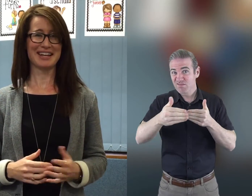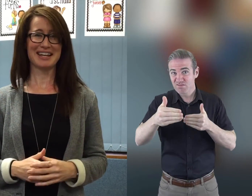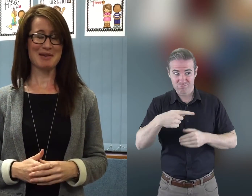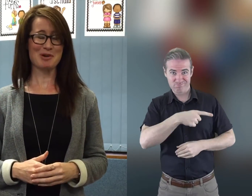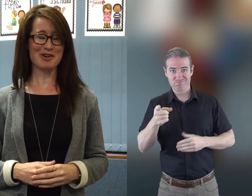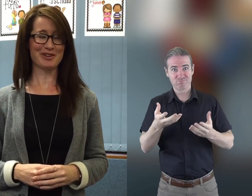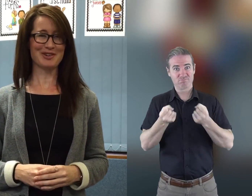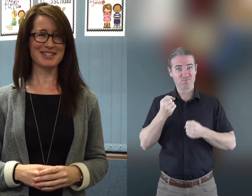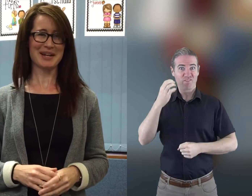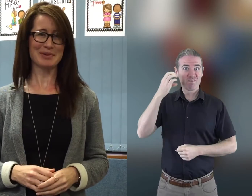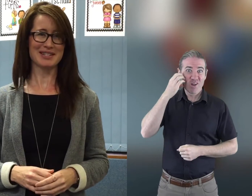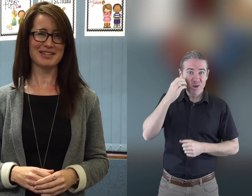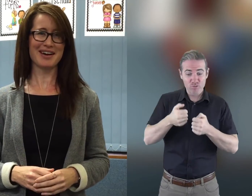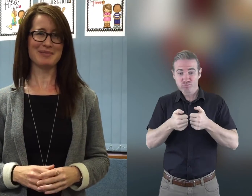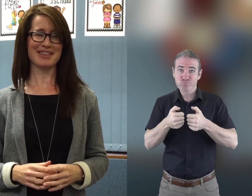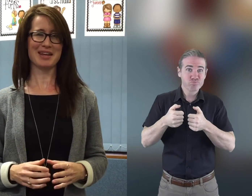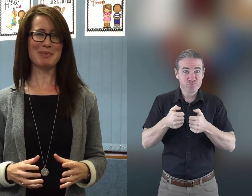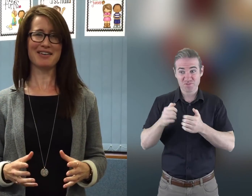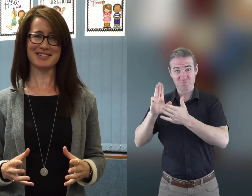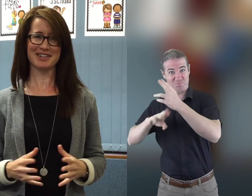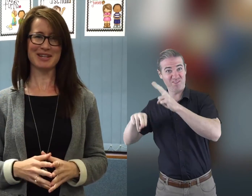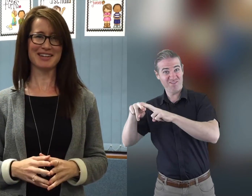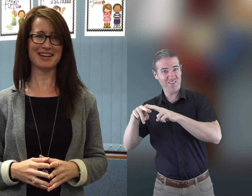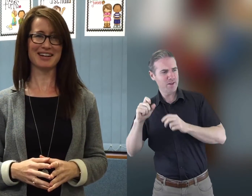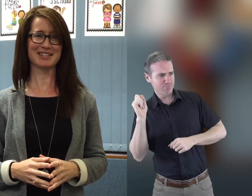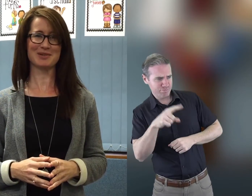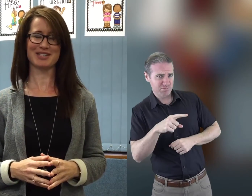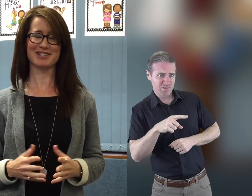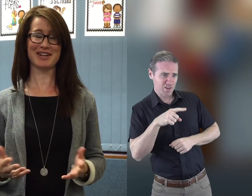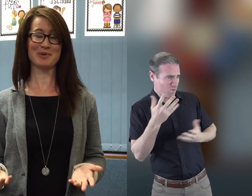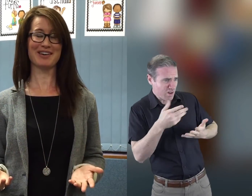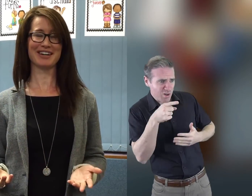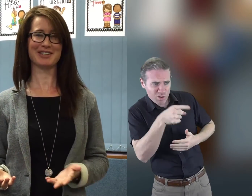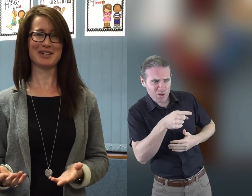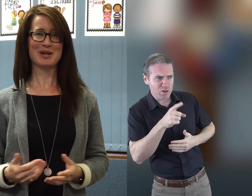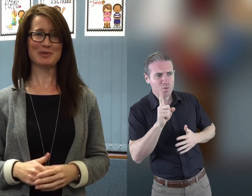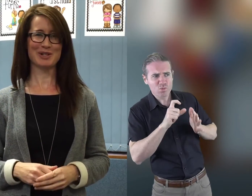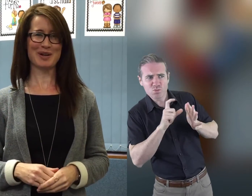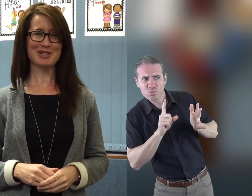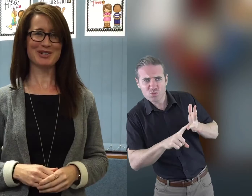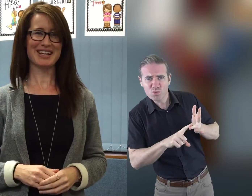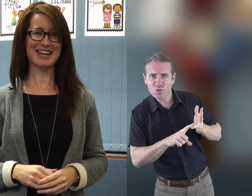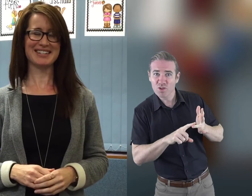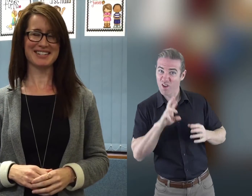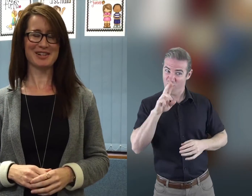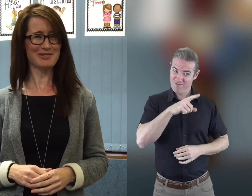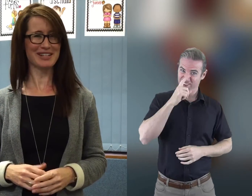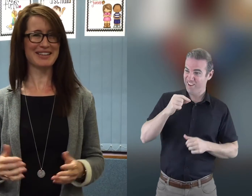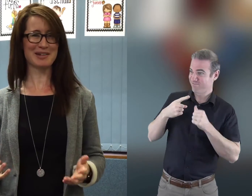get mobile phones in a couple of years time and their parents are going to be asking questions like where are you what are you up to and hopefully they